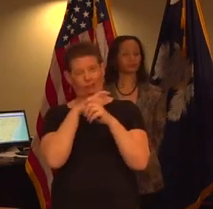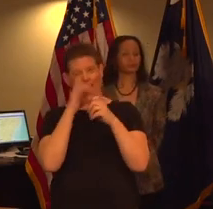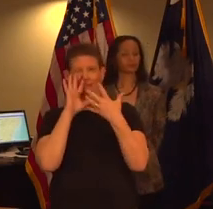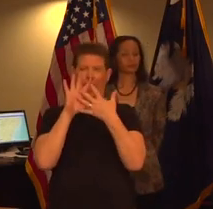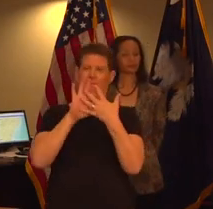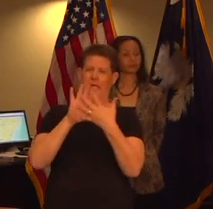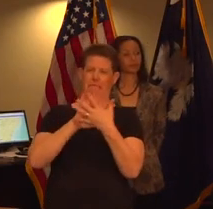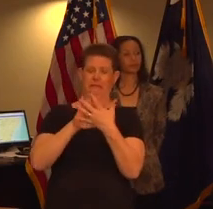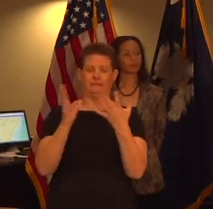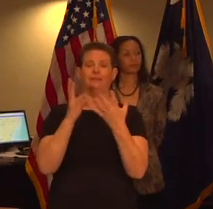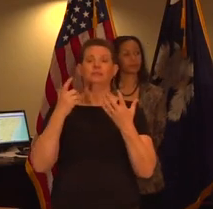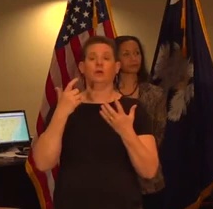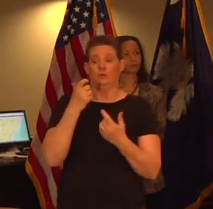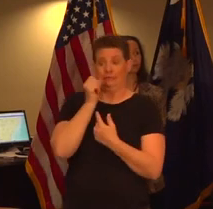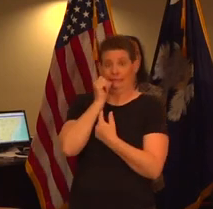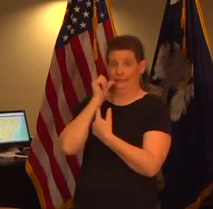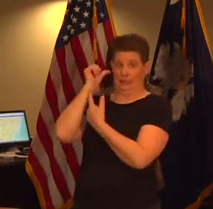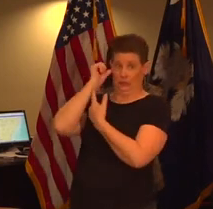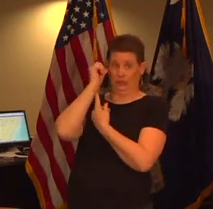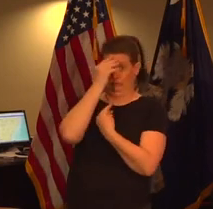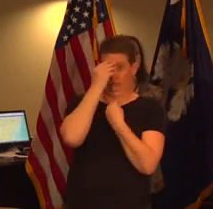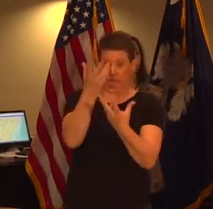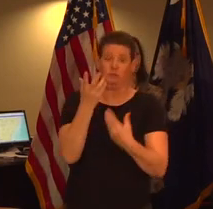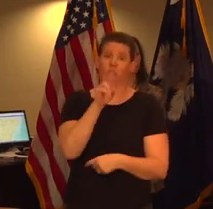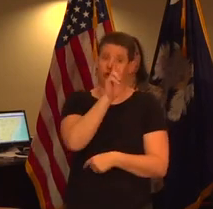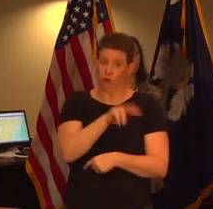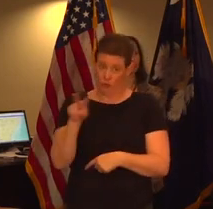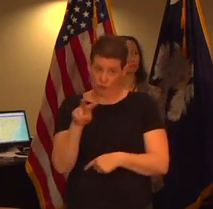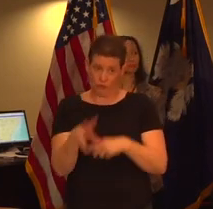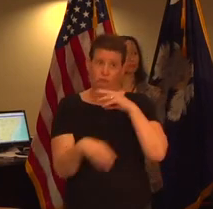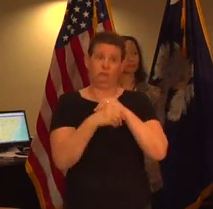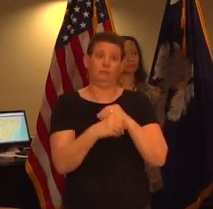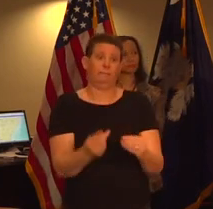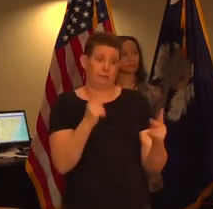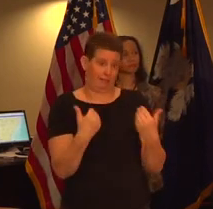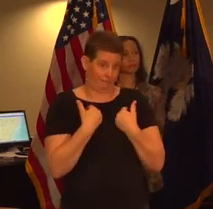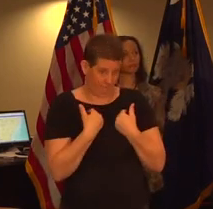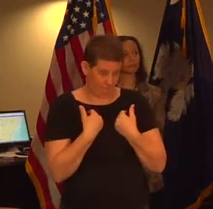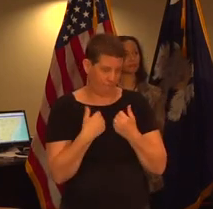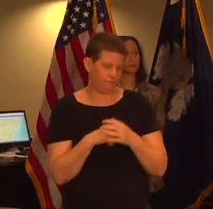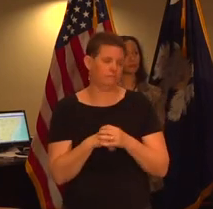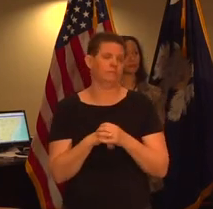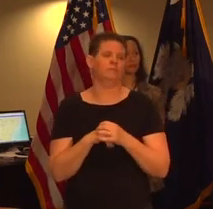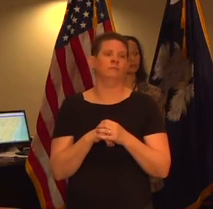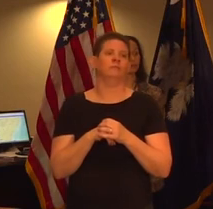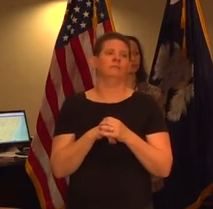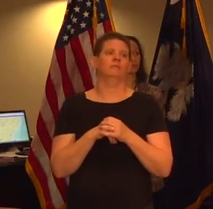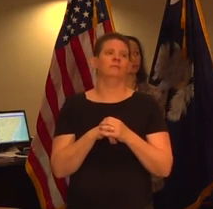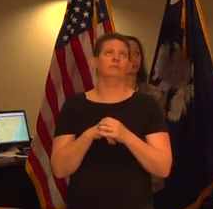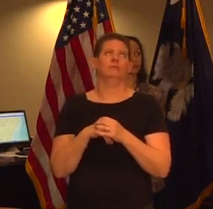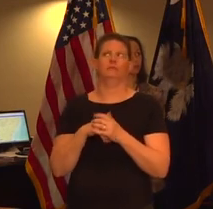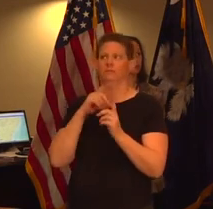we reported out yesterday 22 cases 22 positives and we reported out